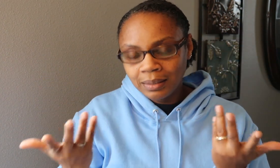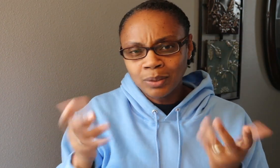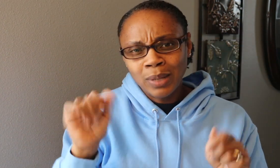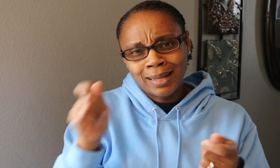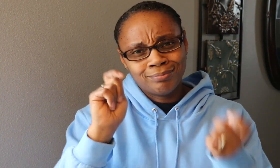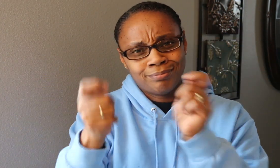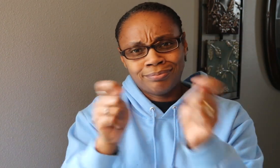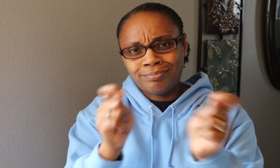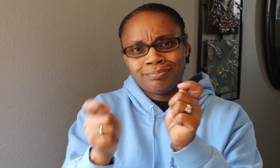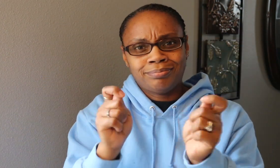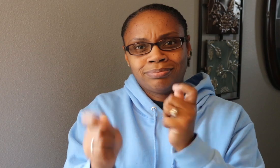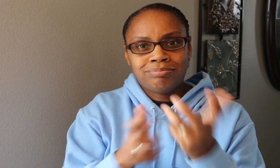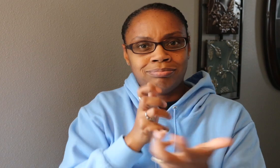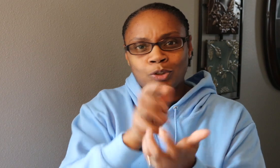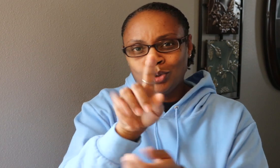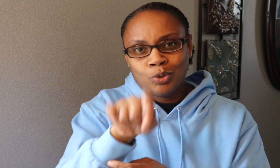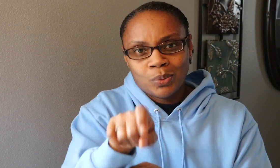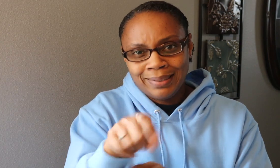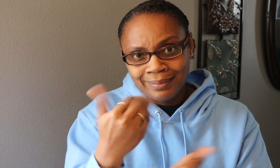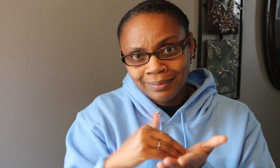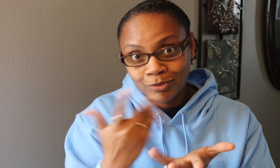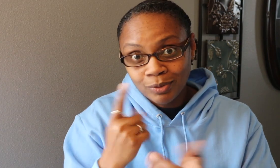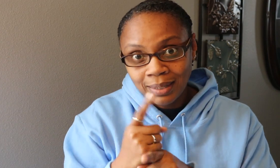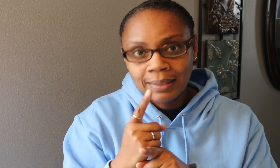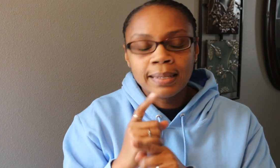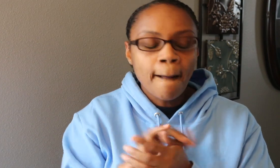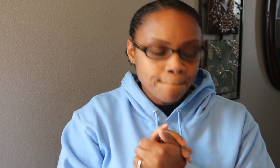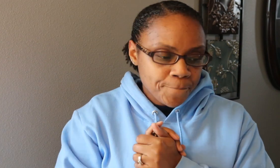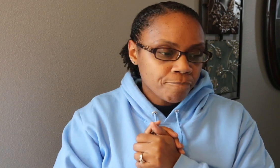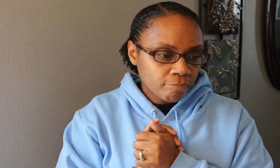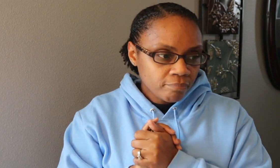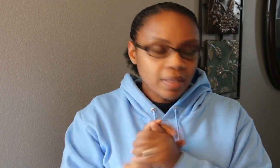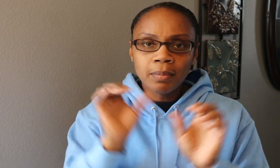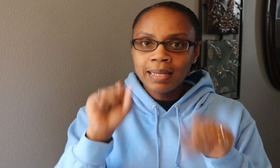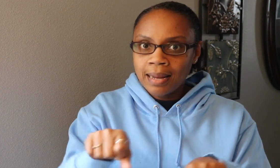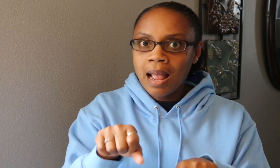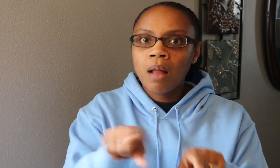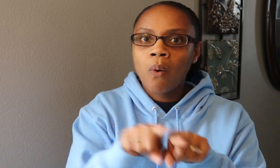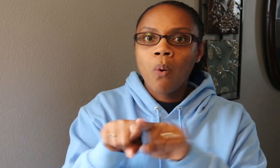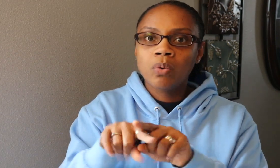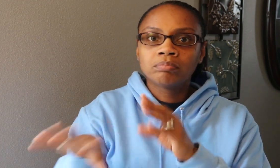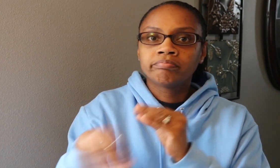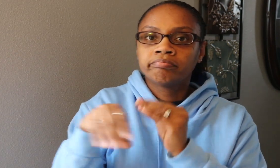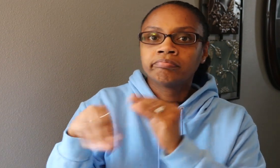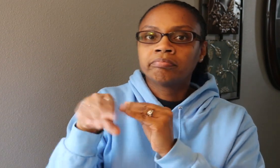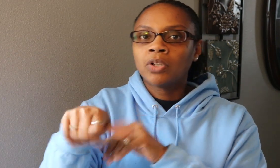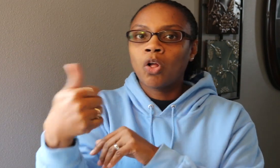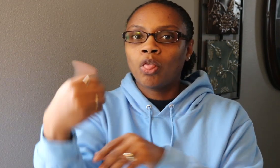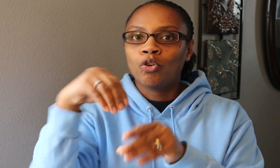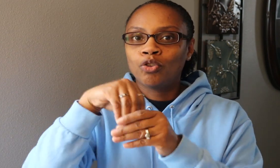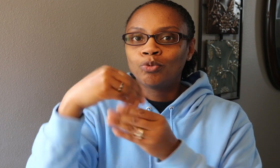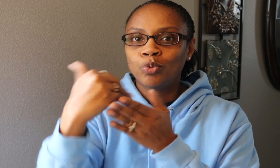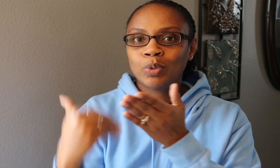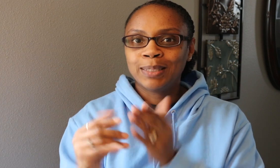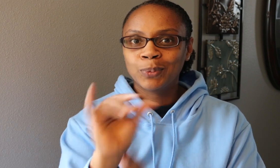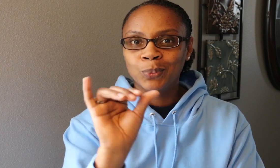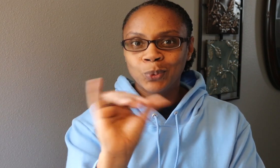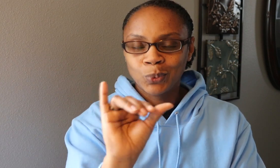and it is super customizable to you, okay? Whatever you need to use it for, you can certainly do that. And